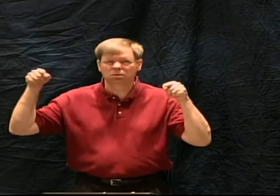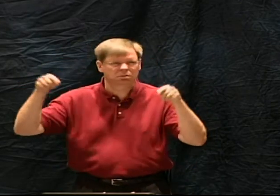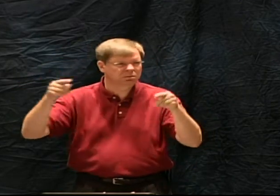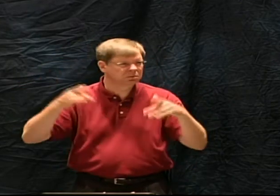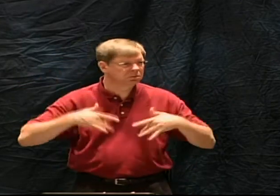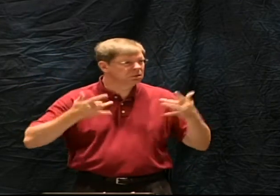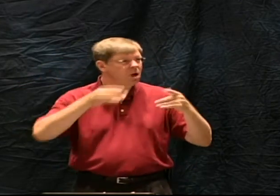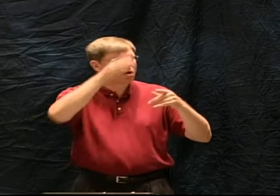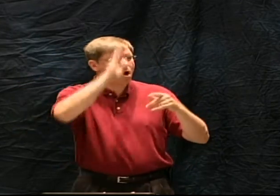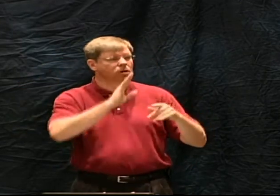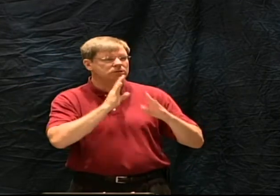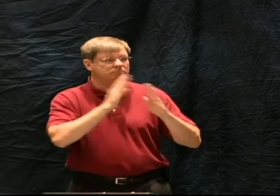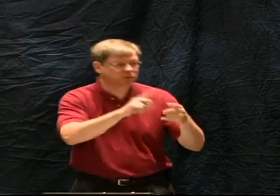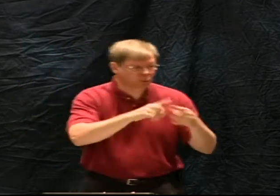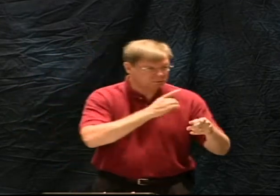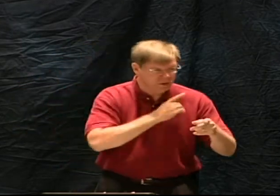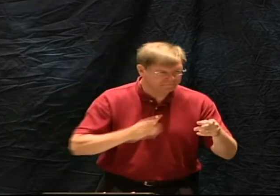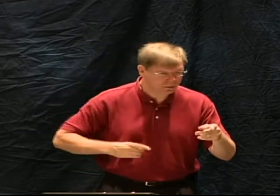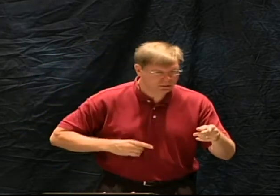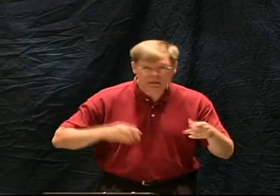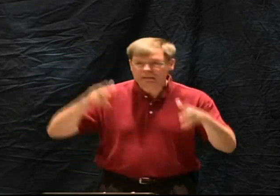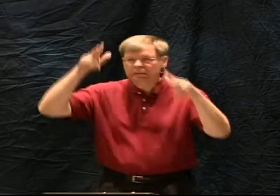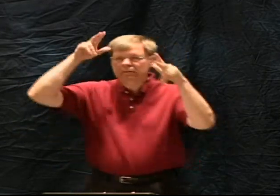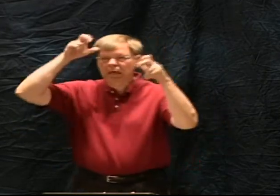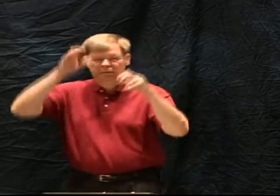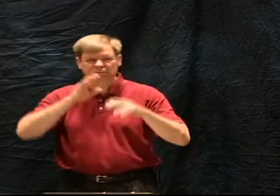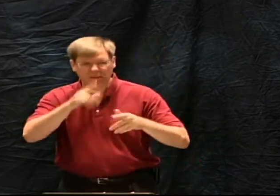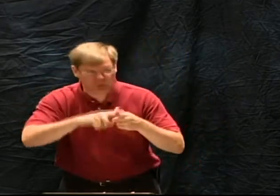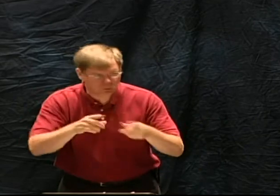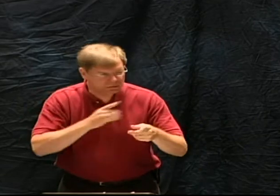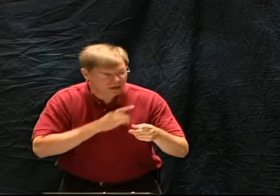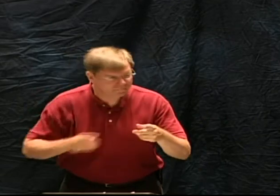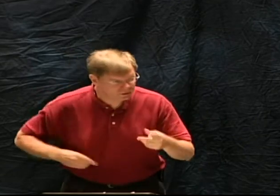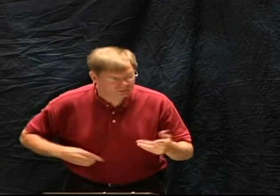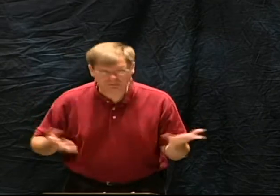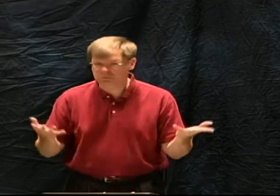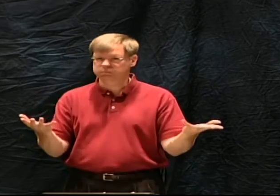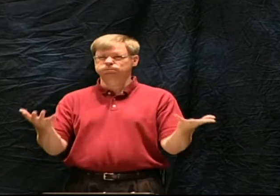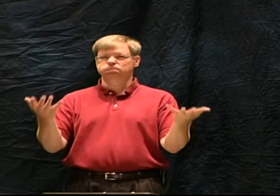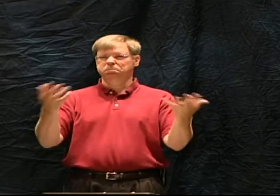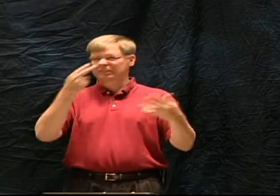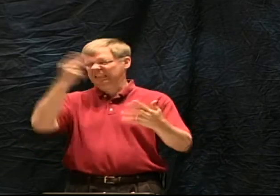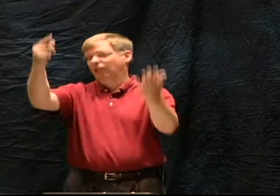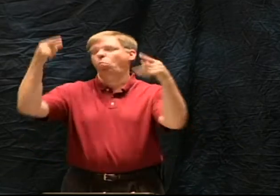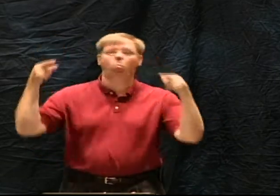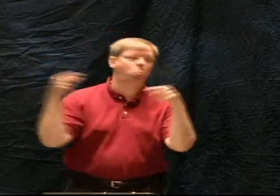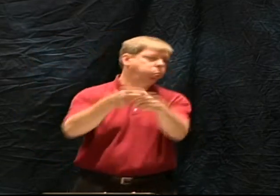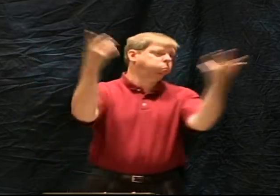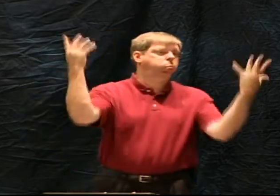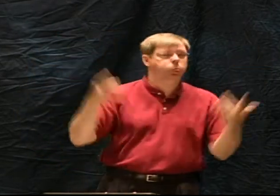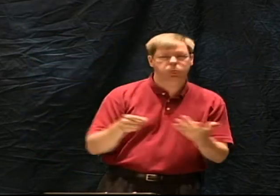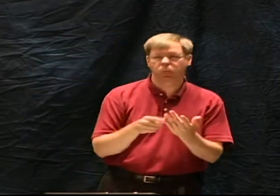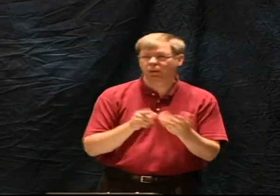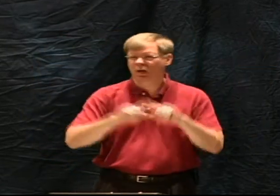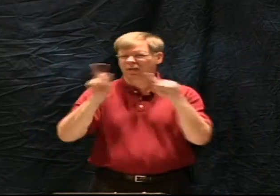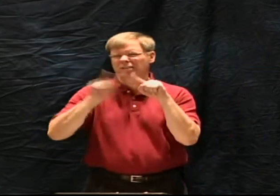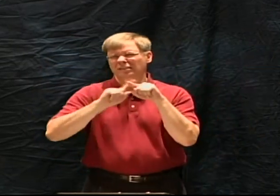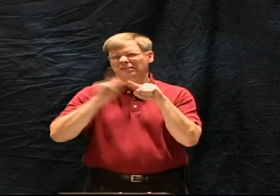we have God speaking to David and some other places saying there was the devil who spoke to David